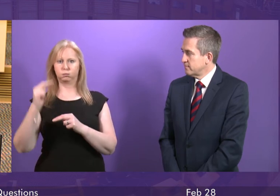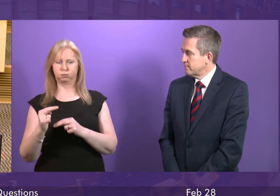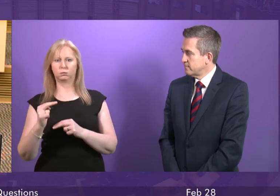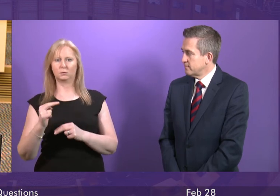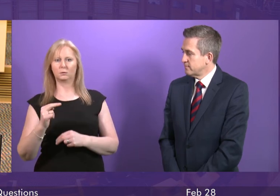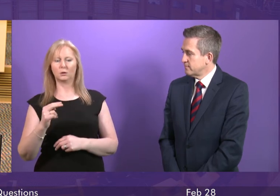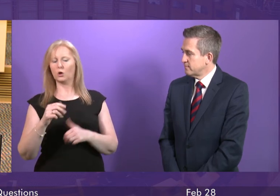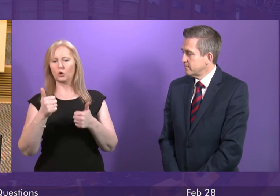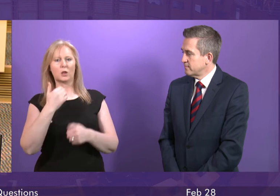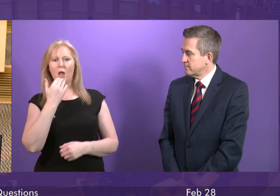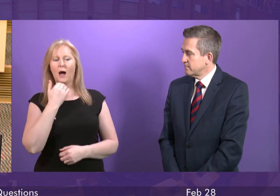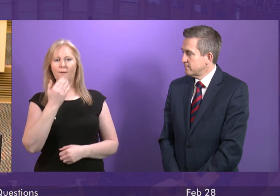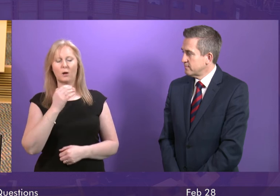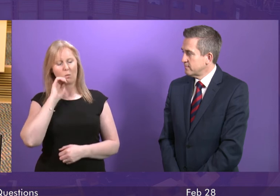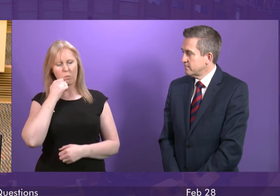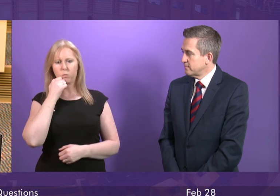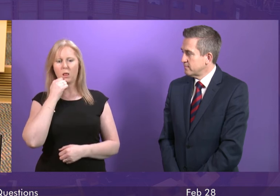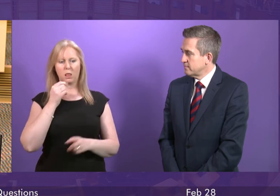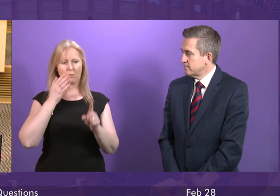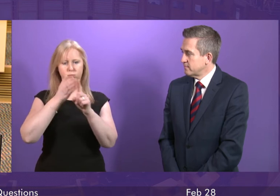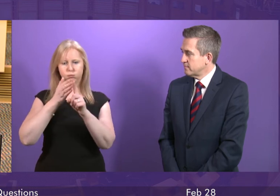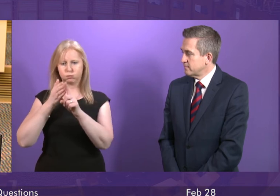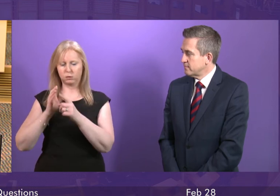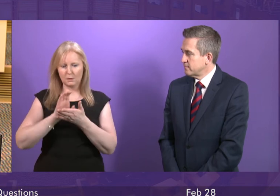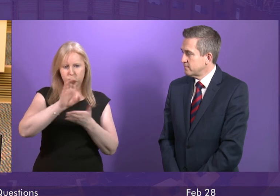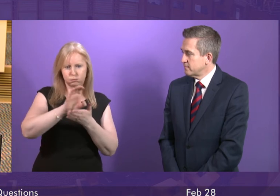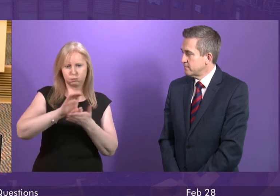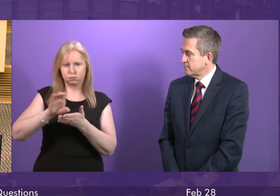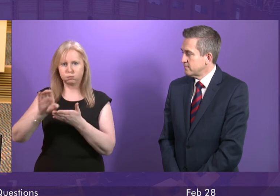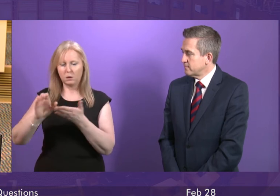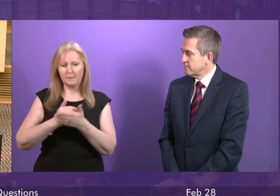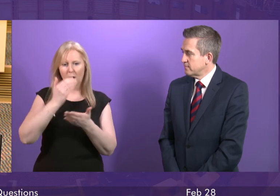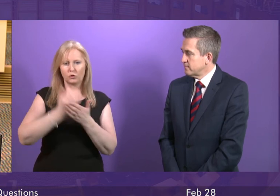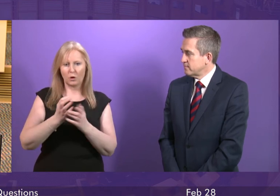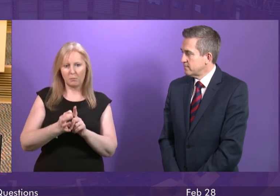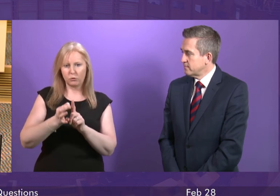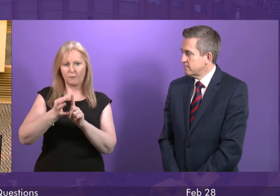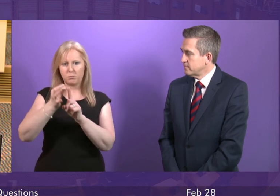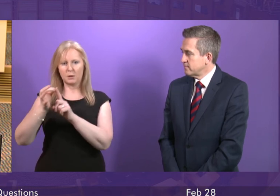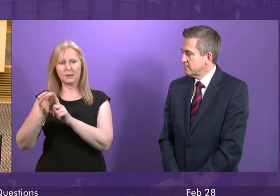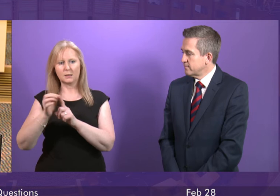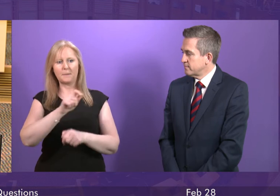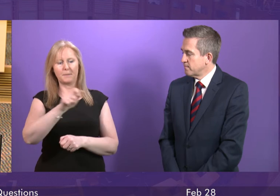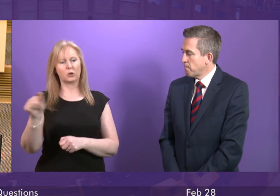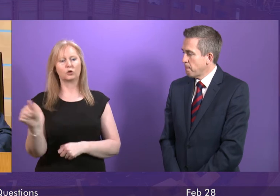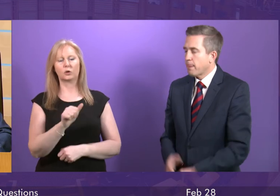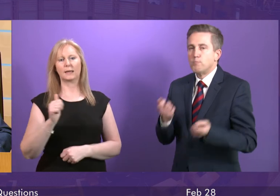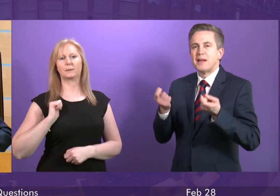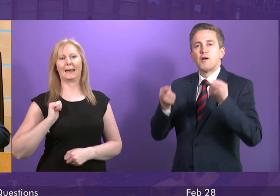not good enough, but we will continue to target the investments to make sure we see the improvements that patients have a right to expect. Some